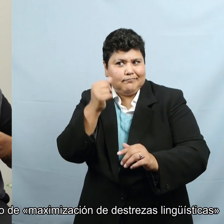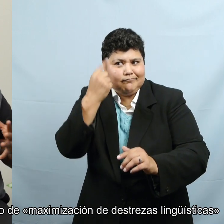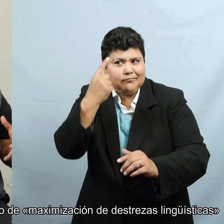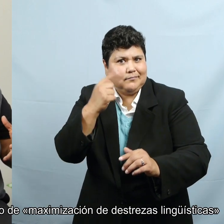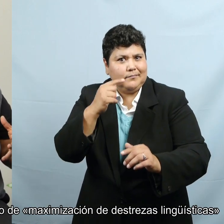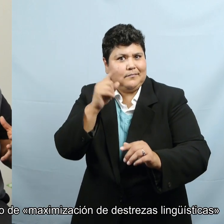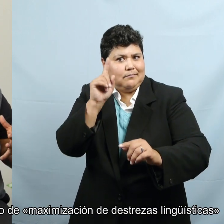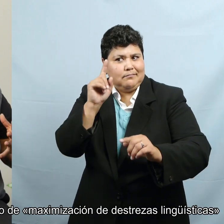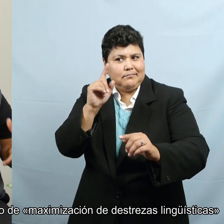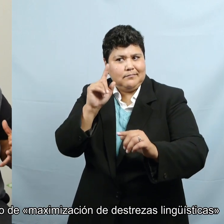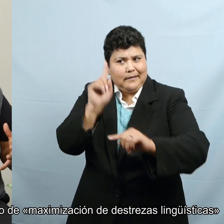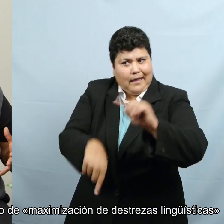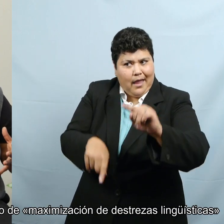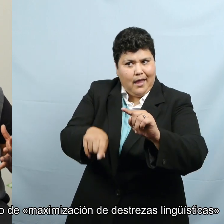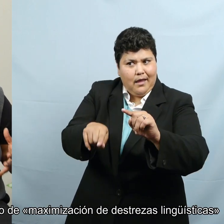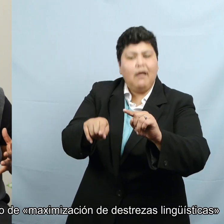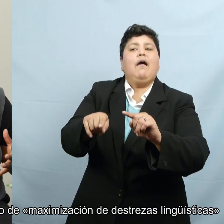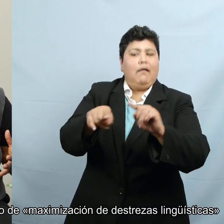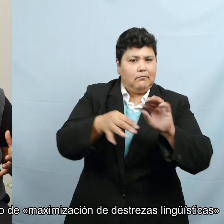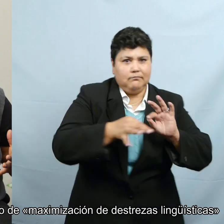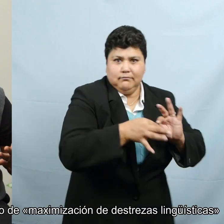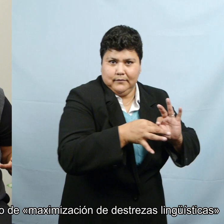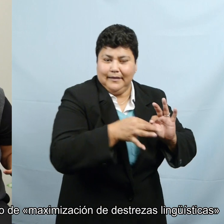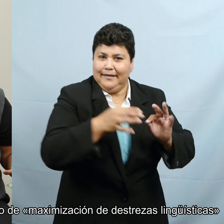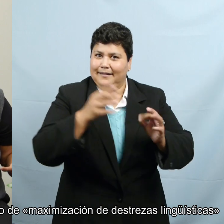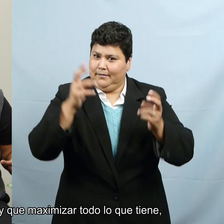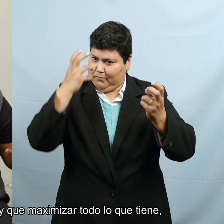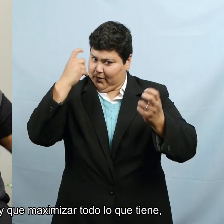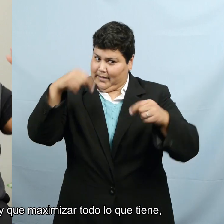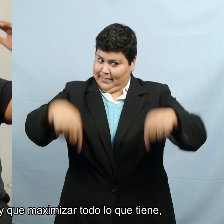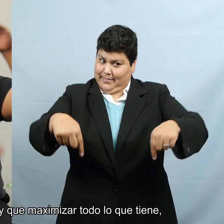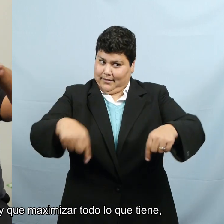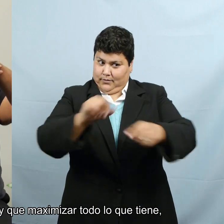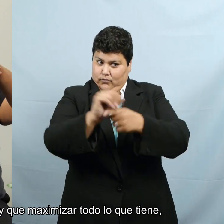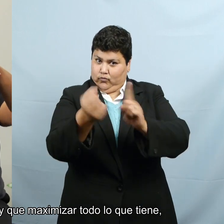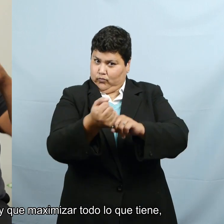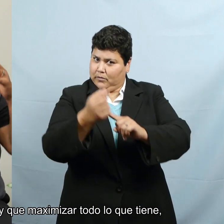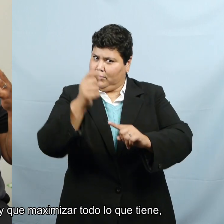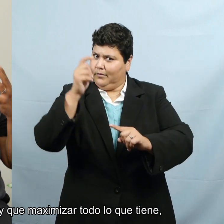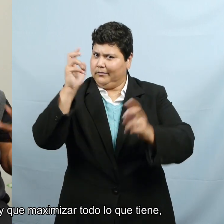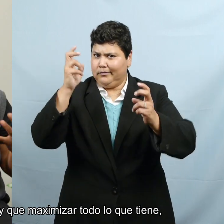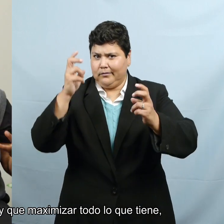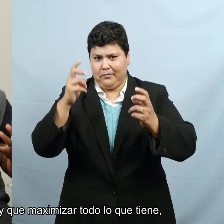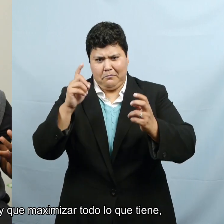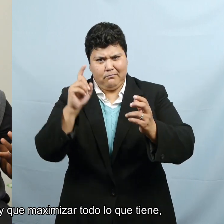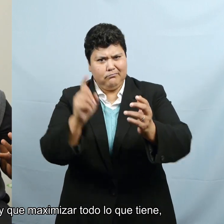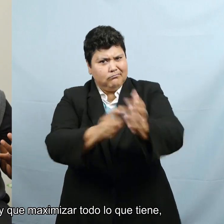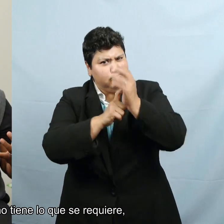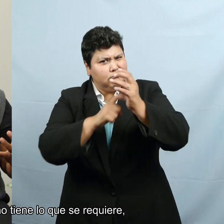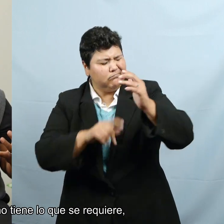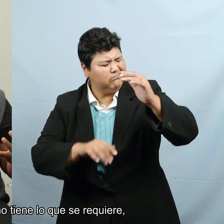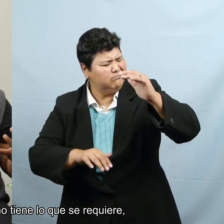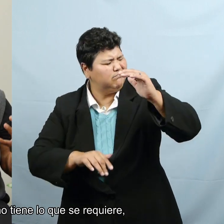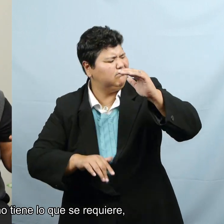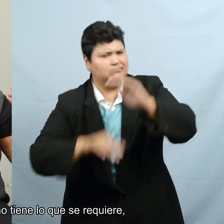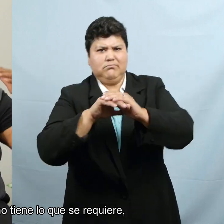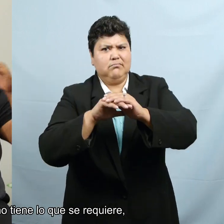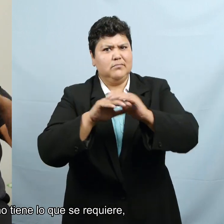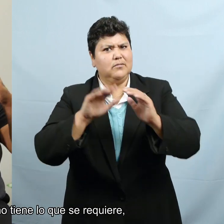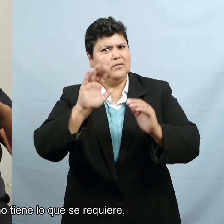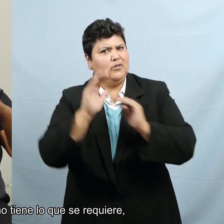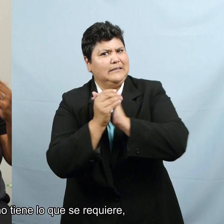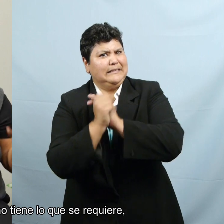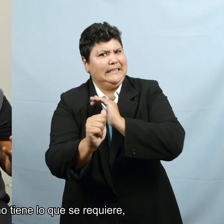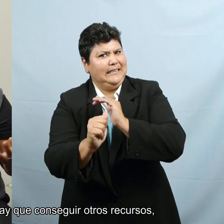this is a, uh, maximize your language skills situation where you have got to maximize everything you have. And if you